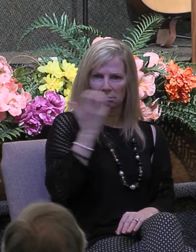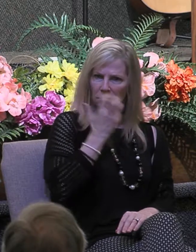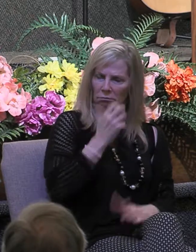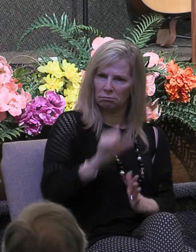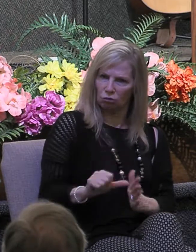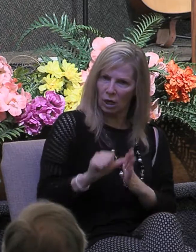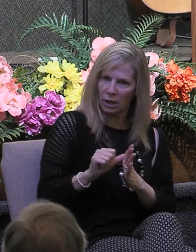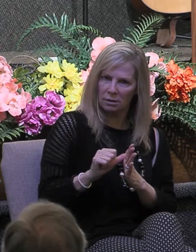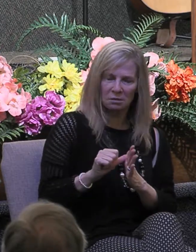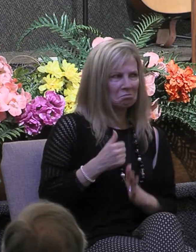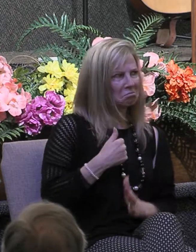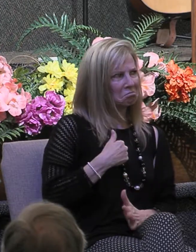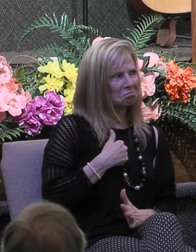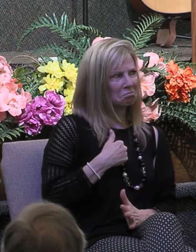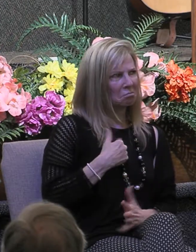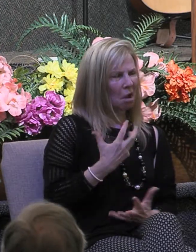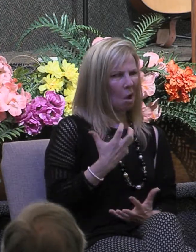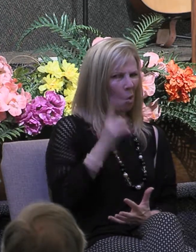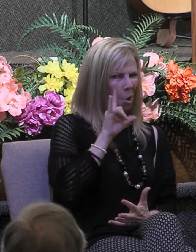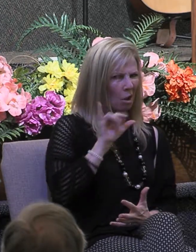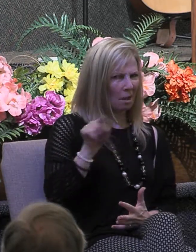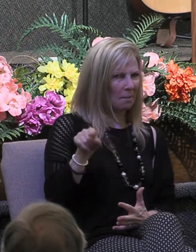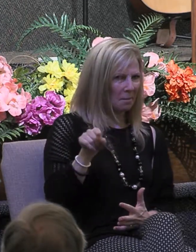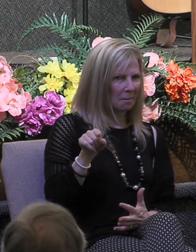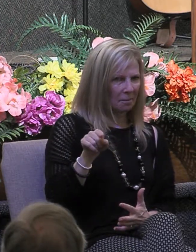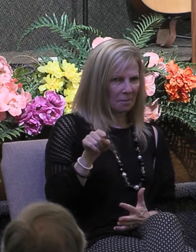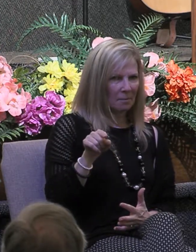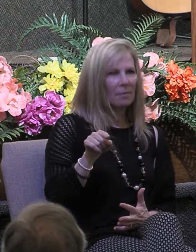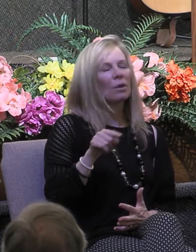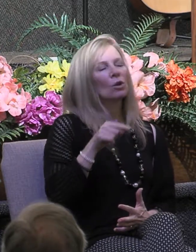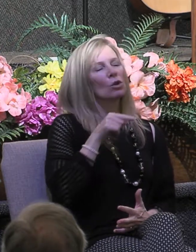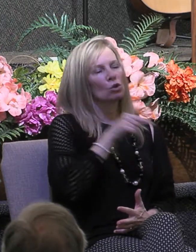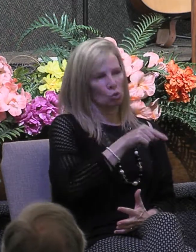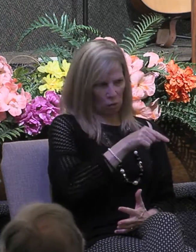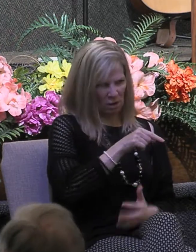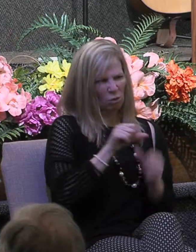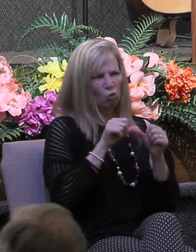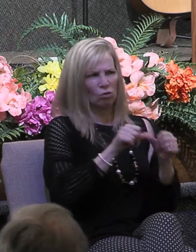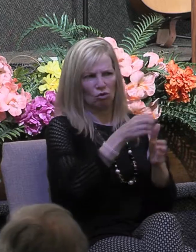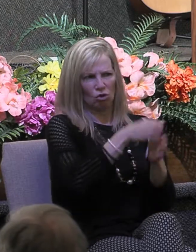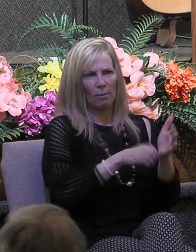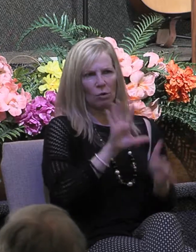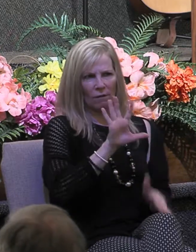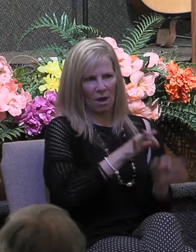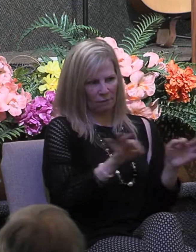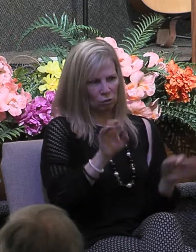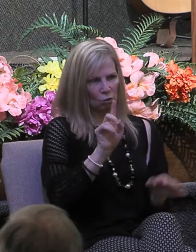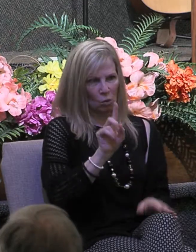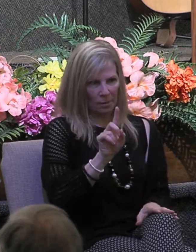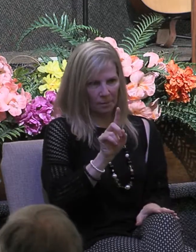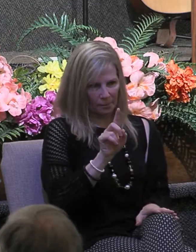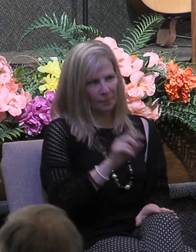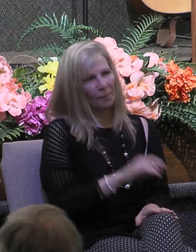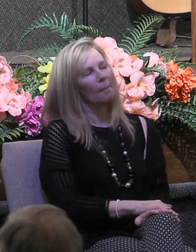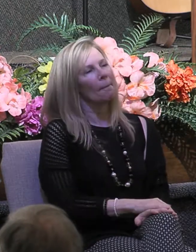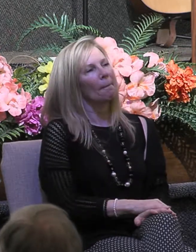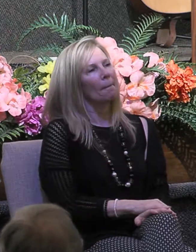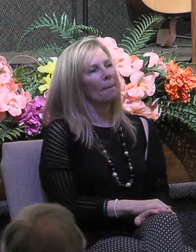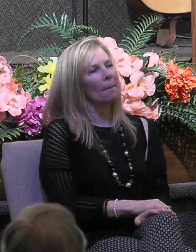they would get in on this so we read continuing chapter 5 starting in verse 1 but a man named